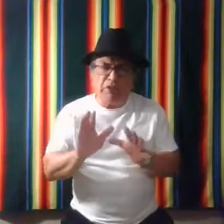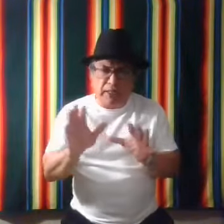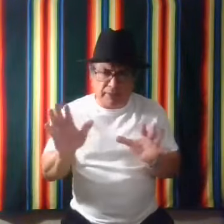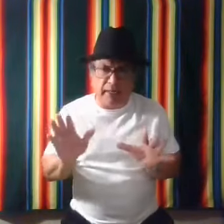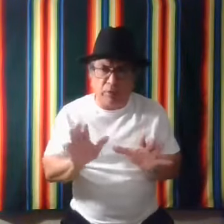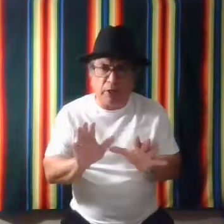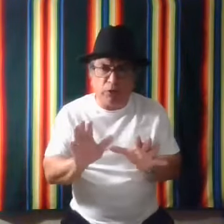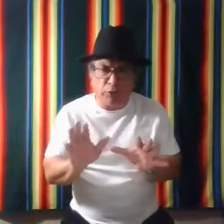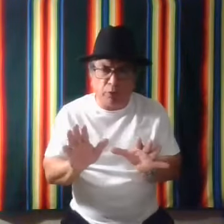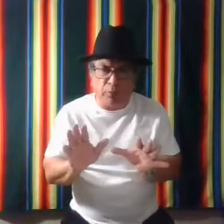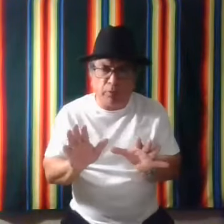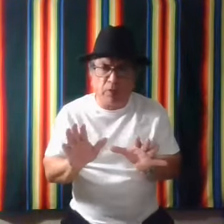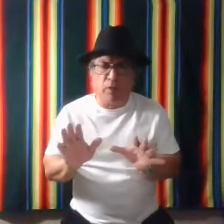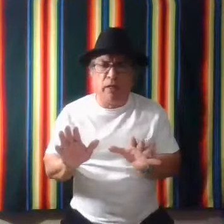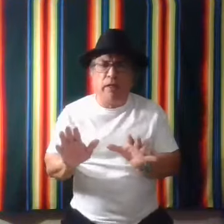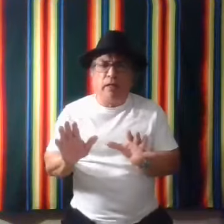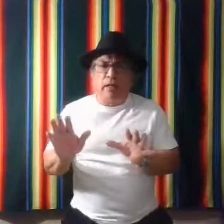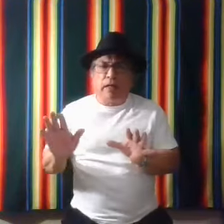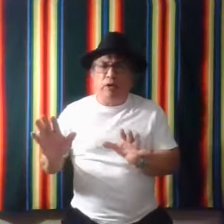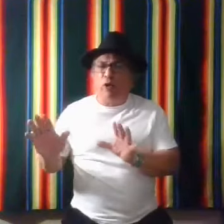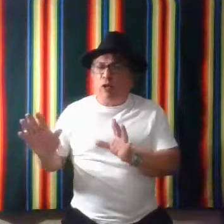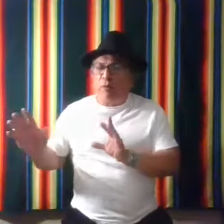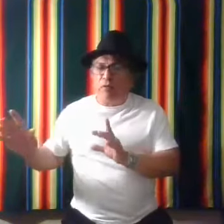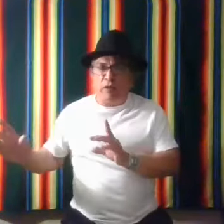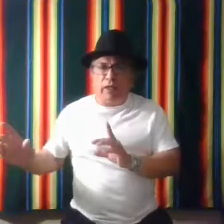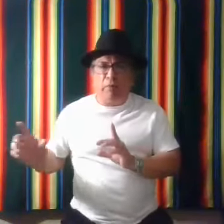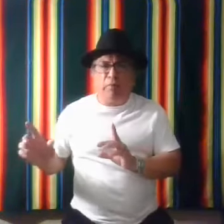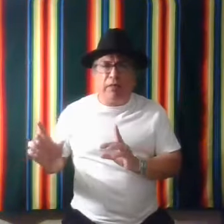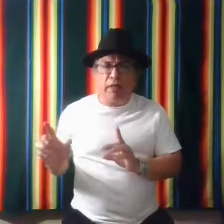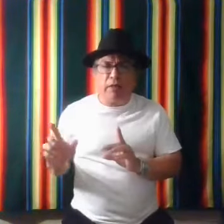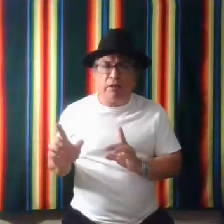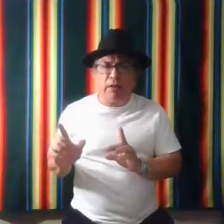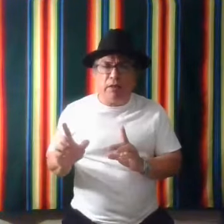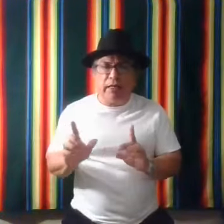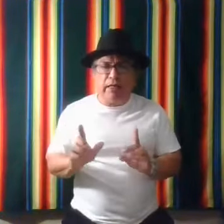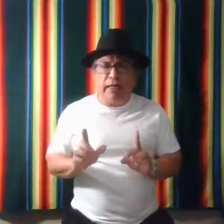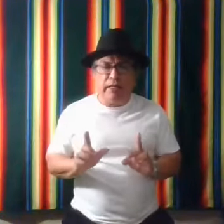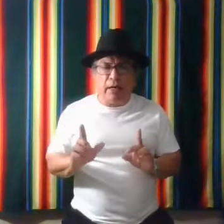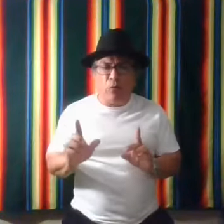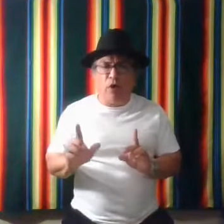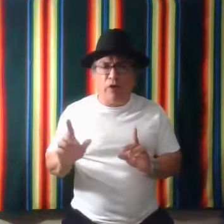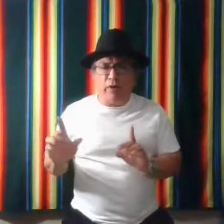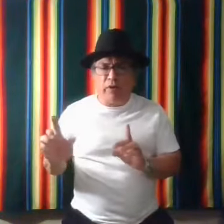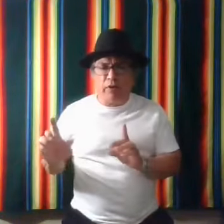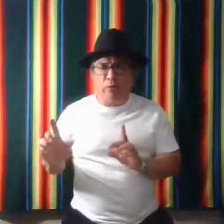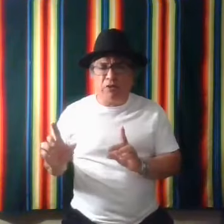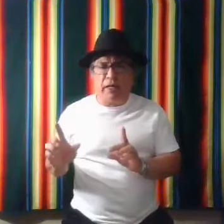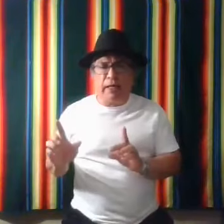in that same language group. Okay. I told them to implement this, they could take that word that they were saying,